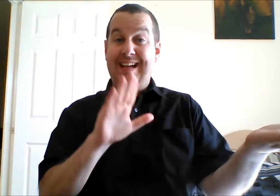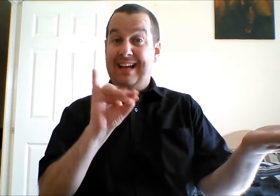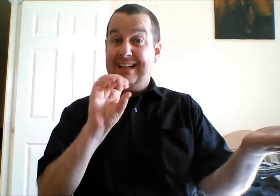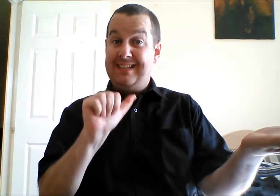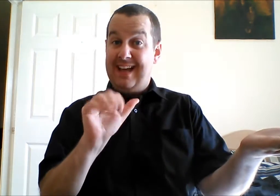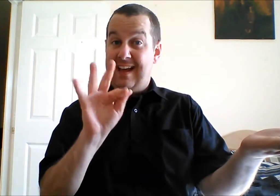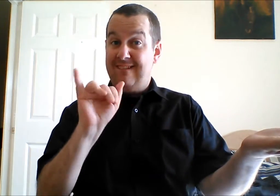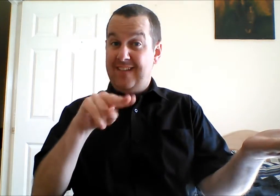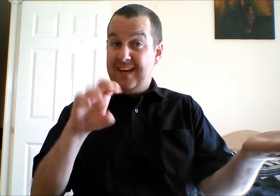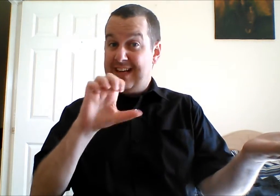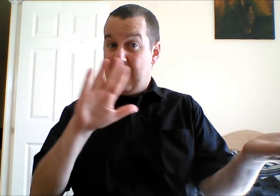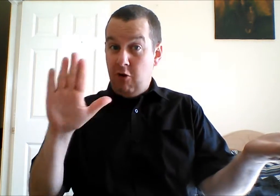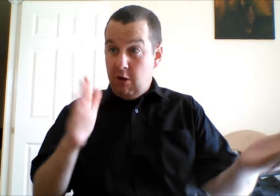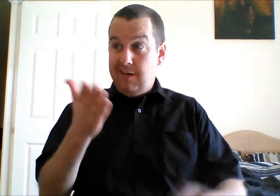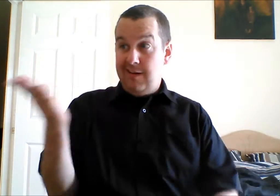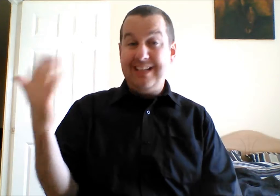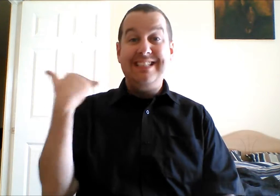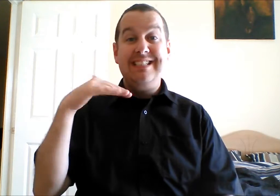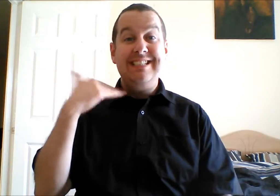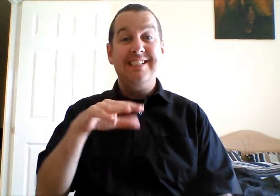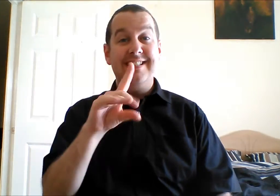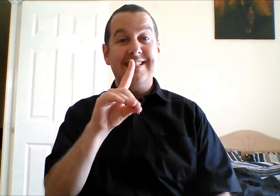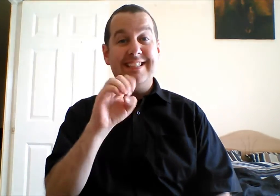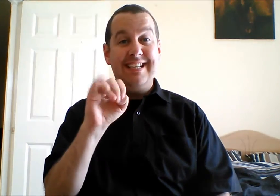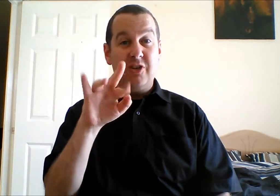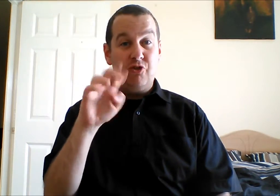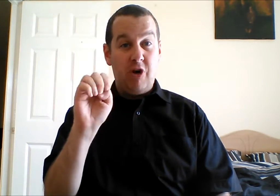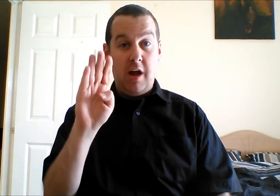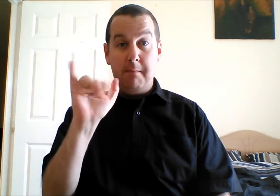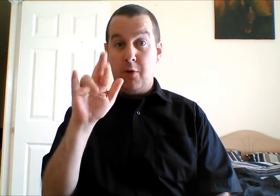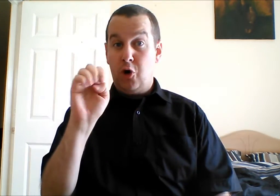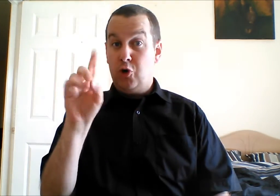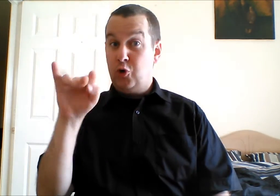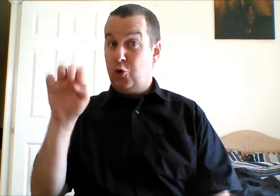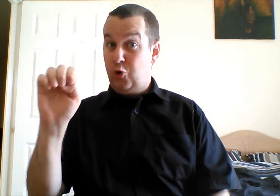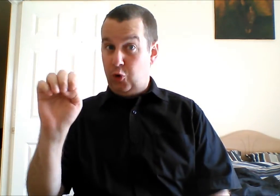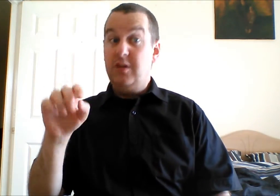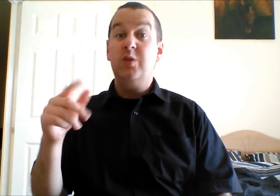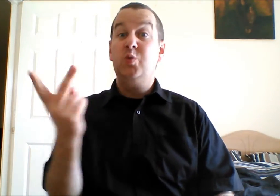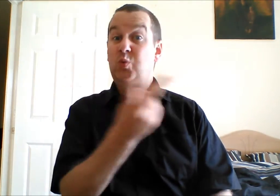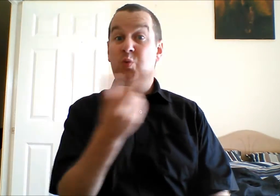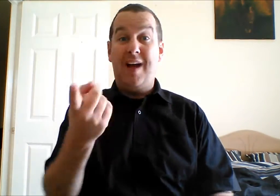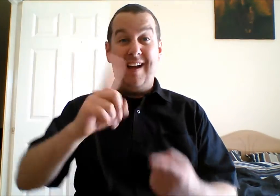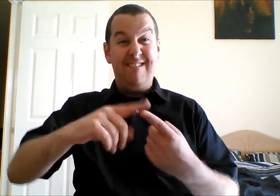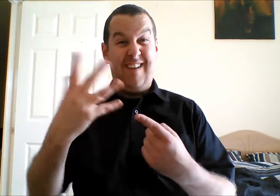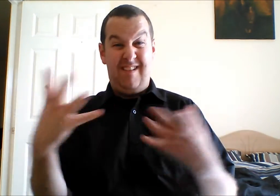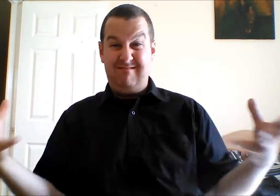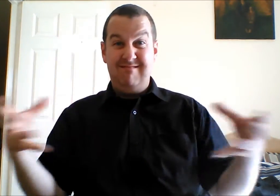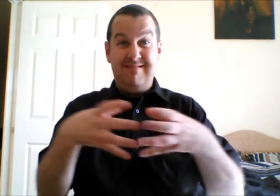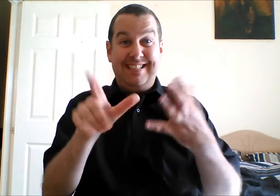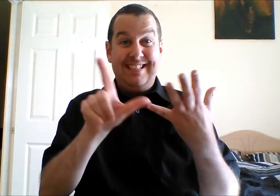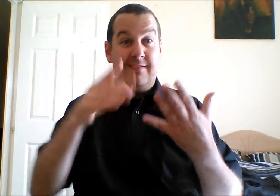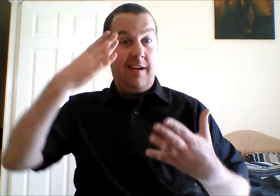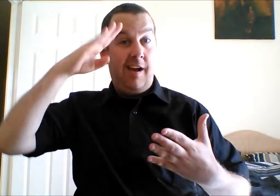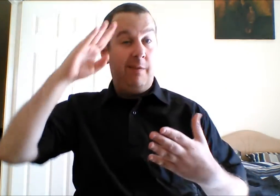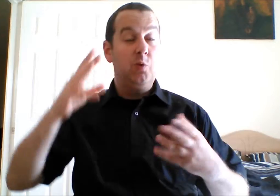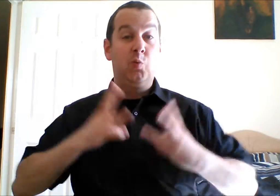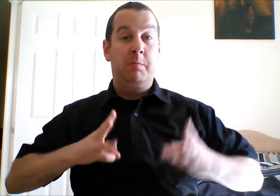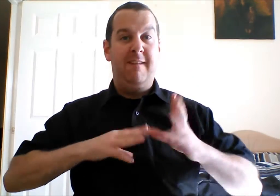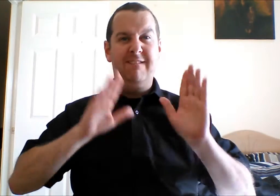-Dunn, and they're just two of the seven Irish women who swam the English Channel last month, 7th of July, in fact.